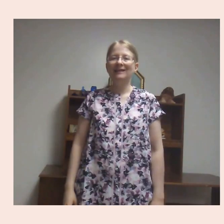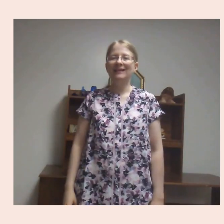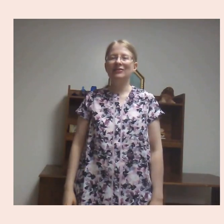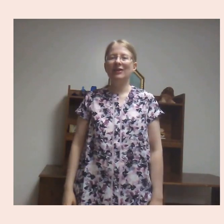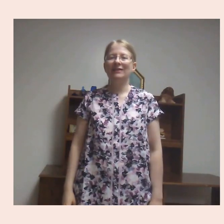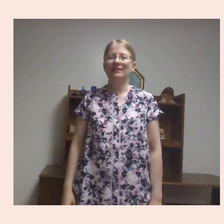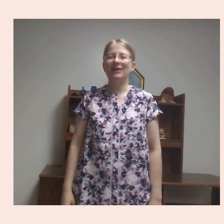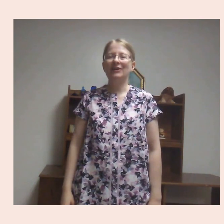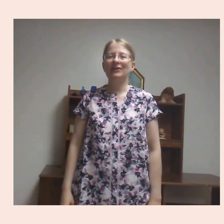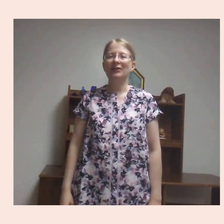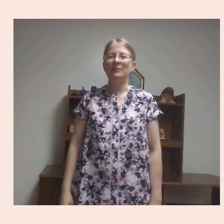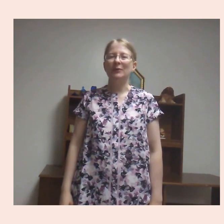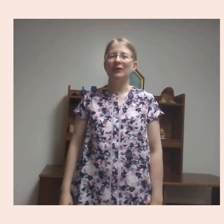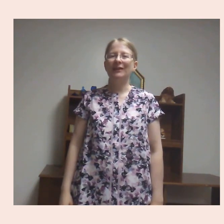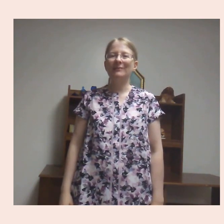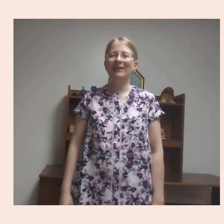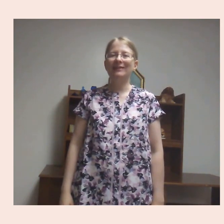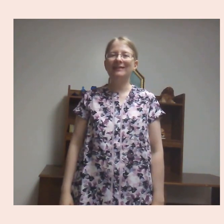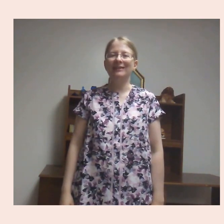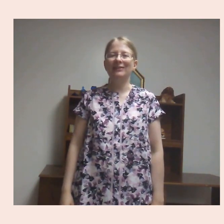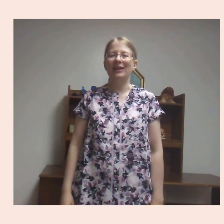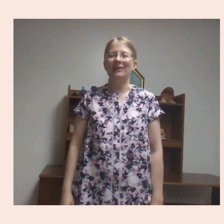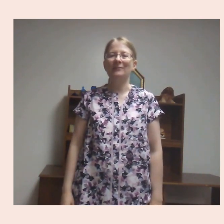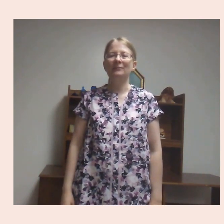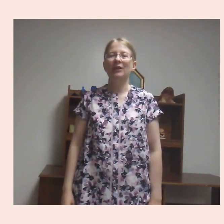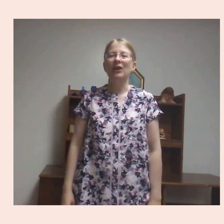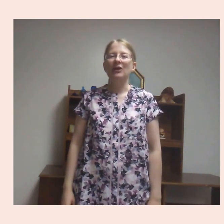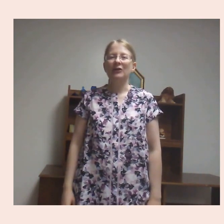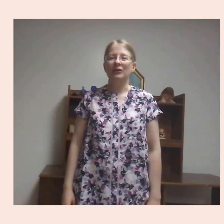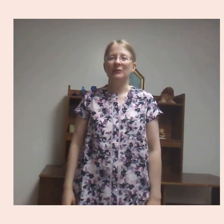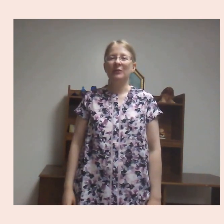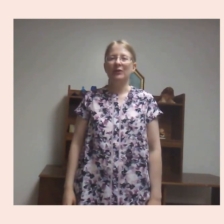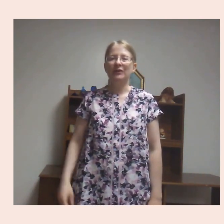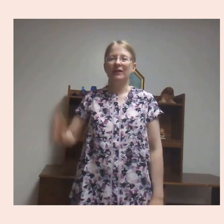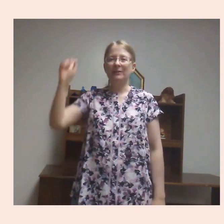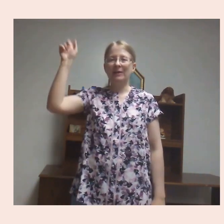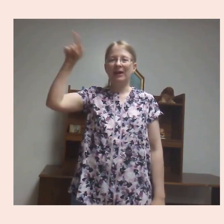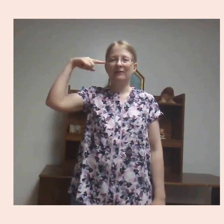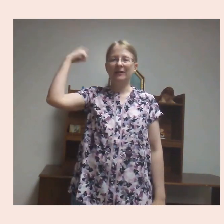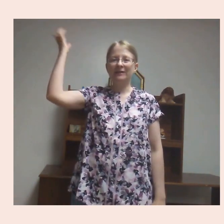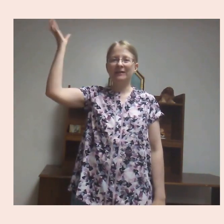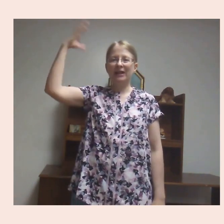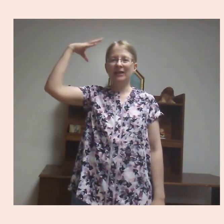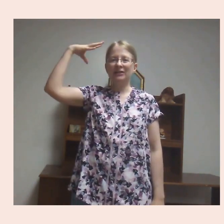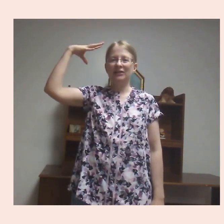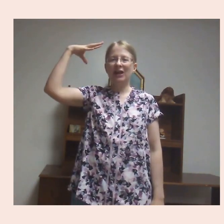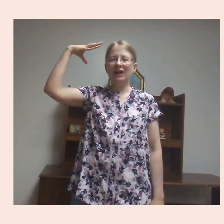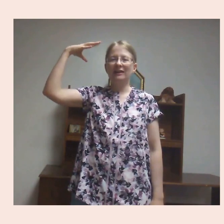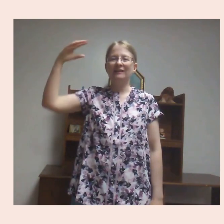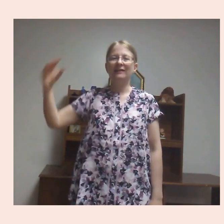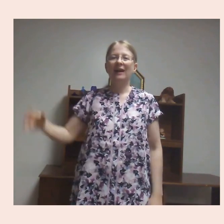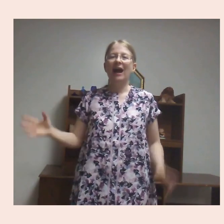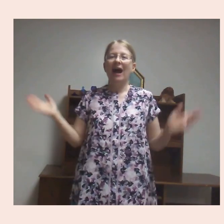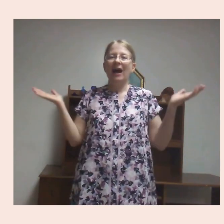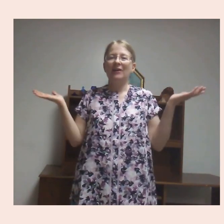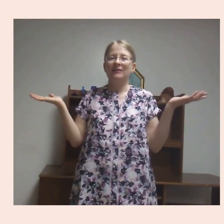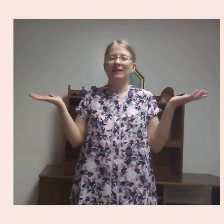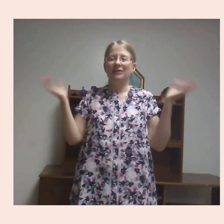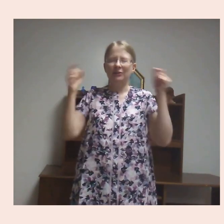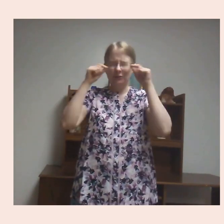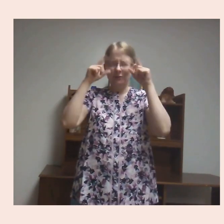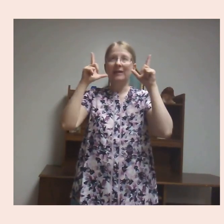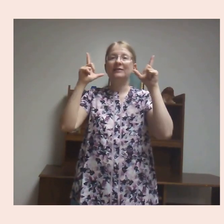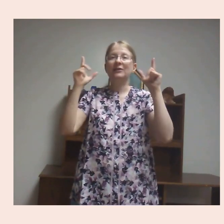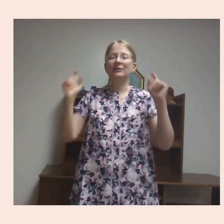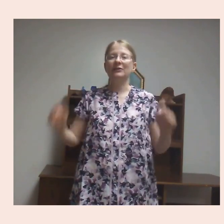Let's try the song Good Morning, Merry Sunshine. Good morning, merry sunshine, how